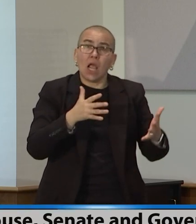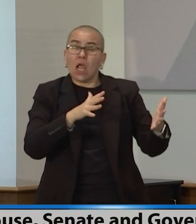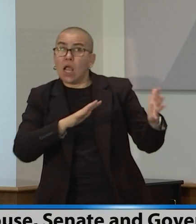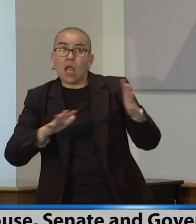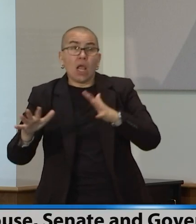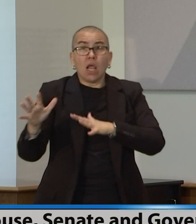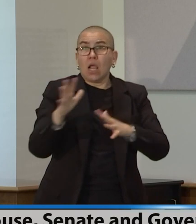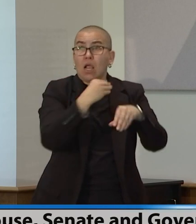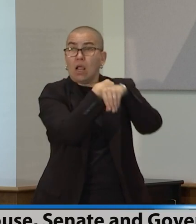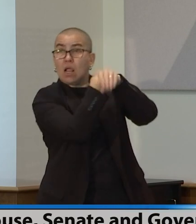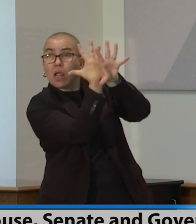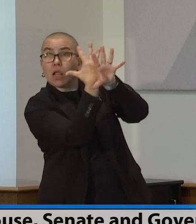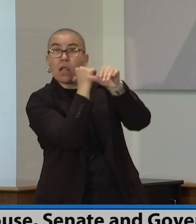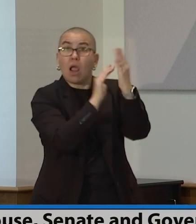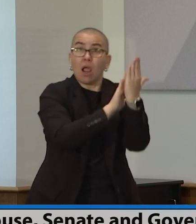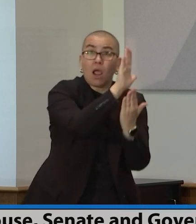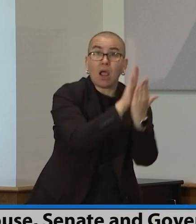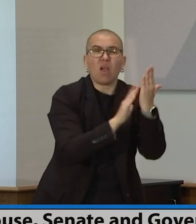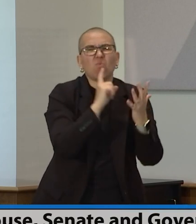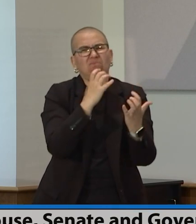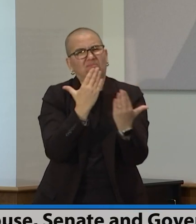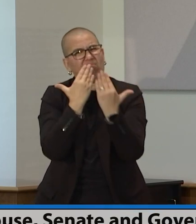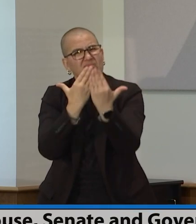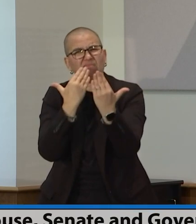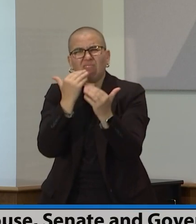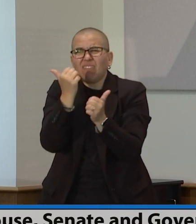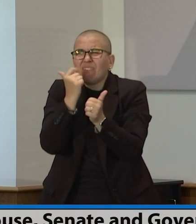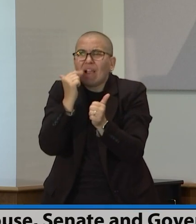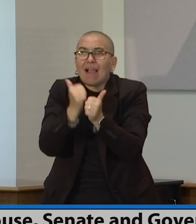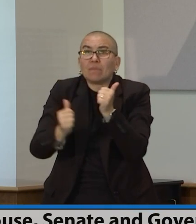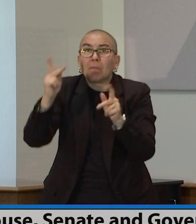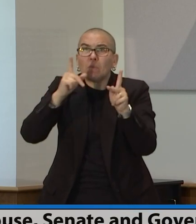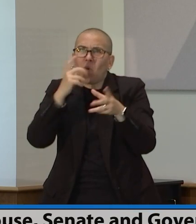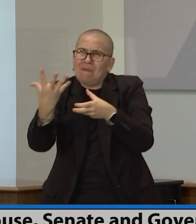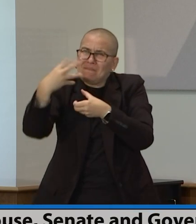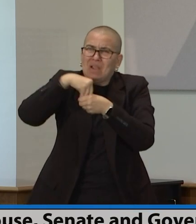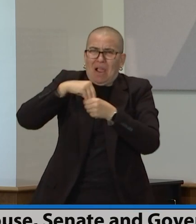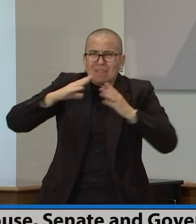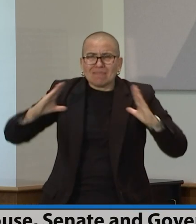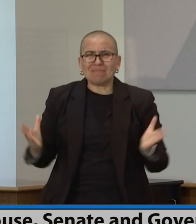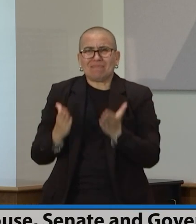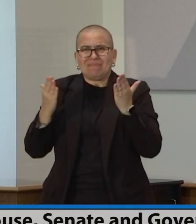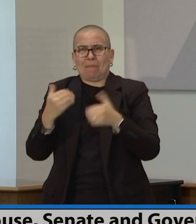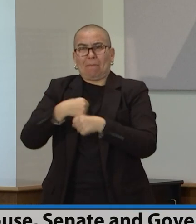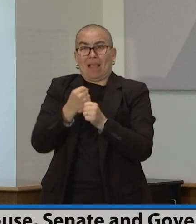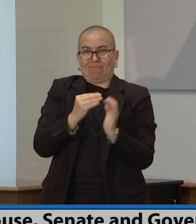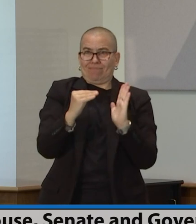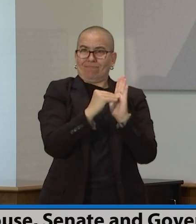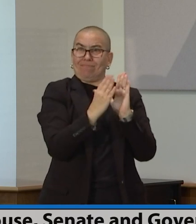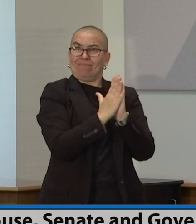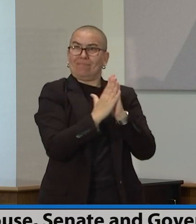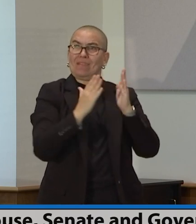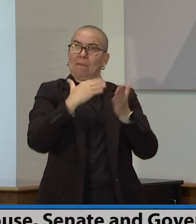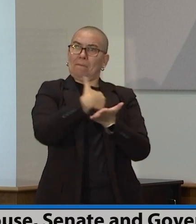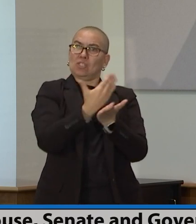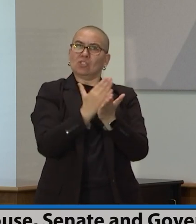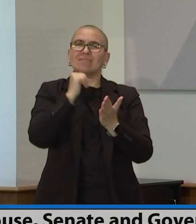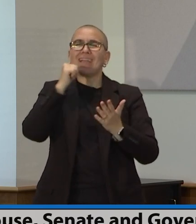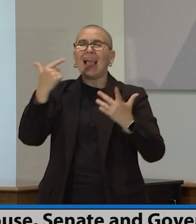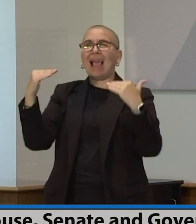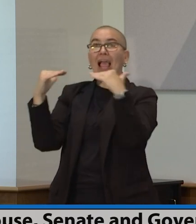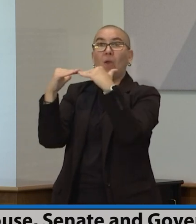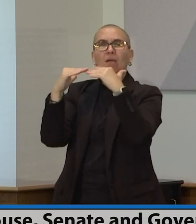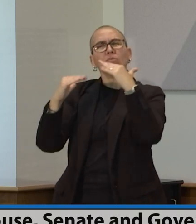who have kept pushing us for a budget that doesn't just get us back to normal, but gets us back to better.